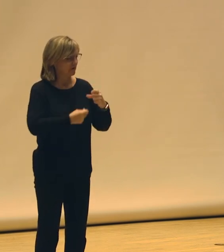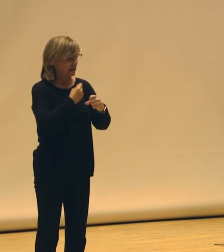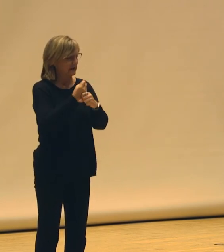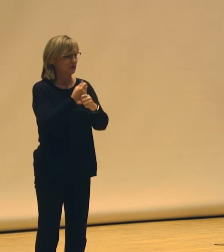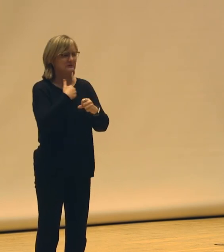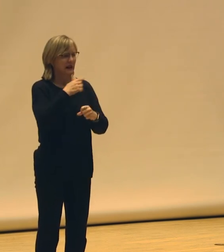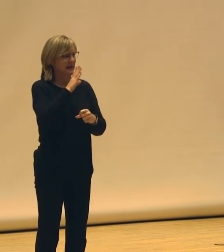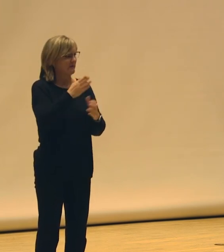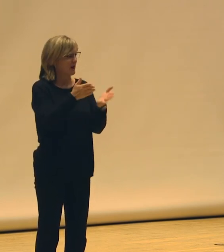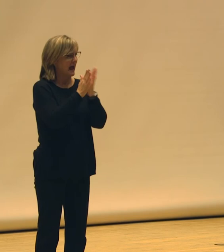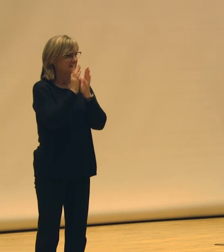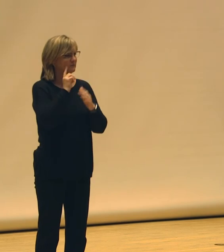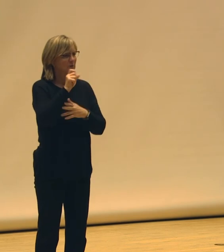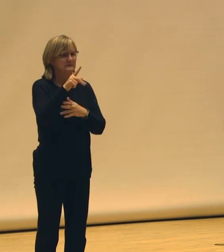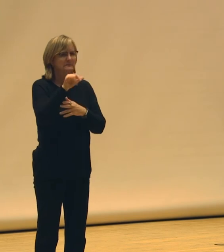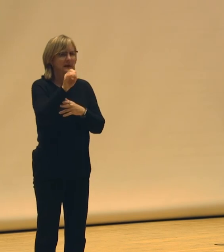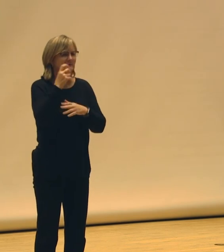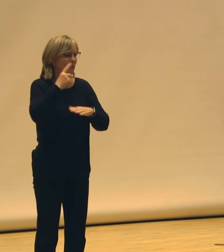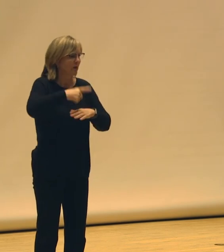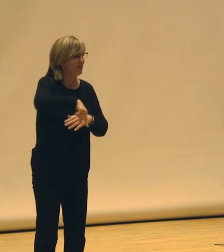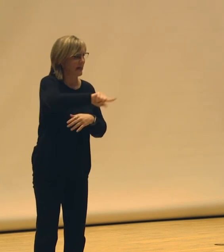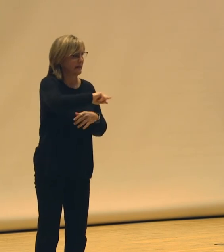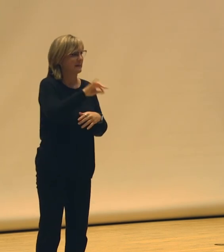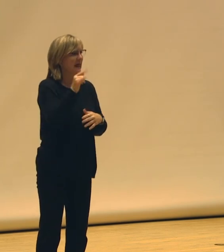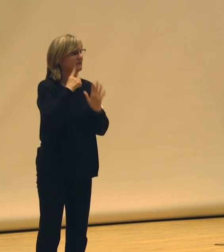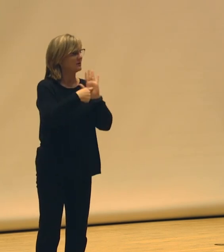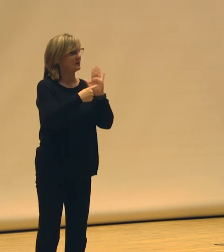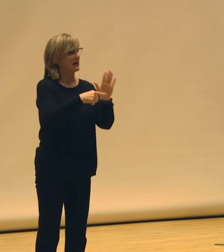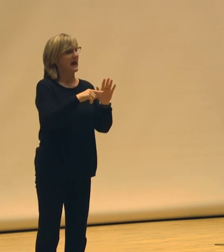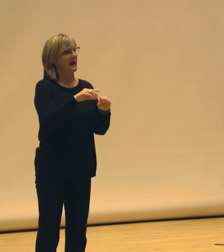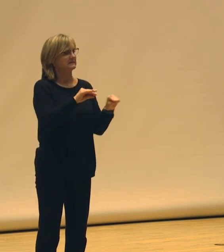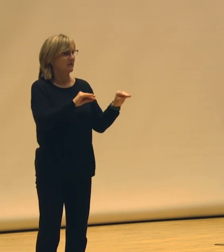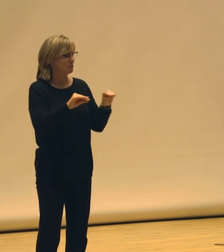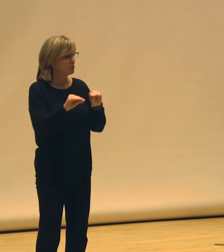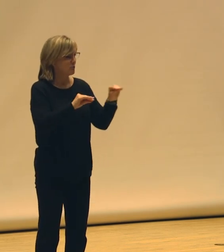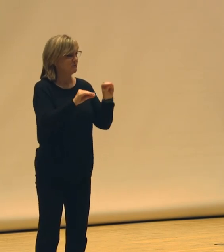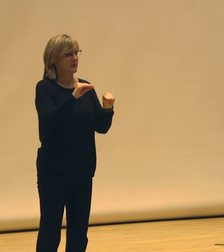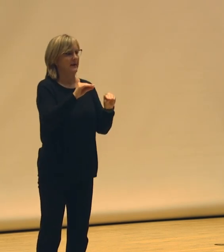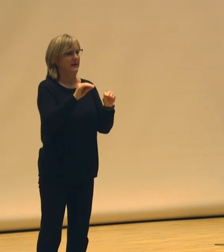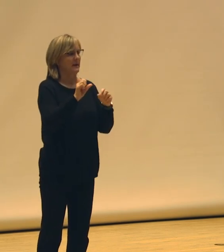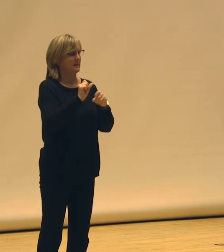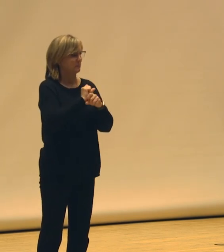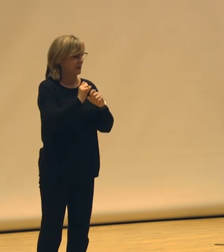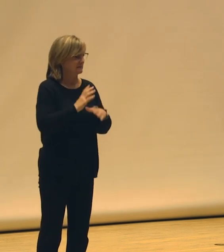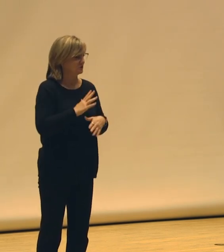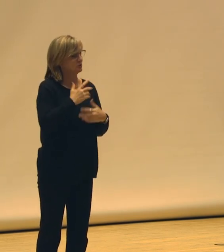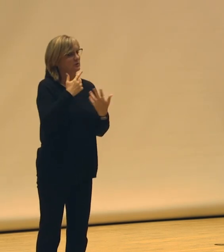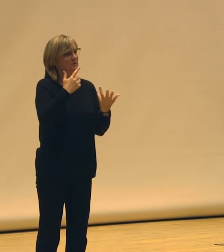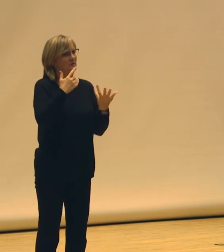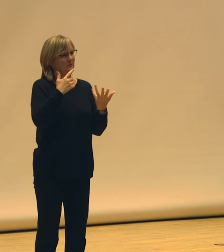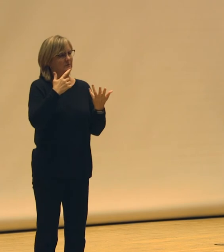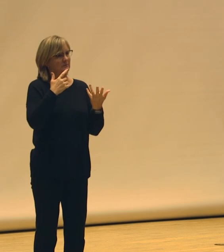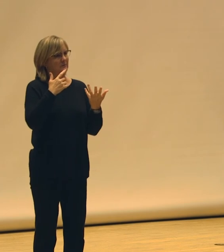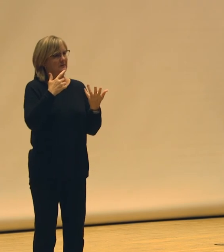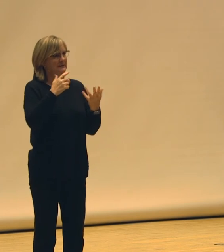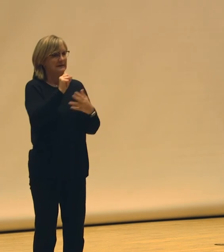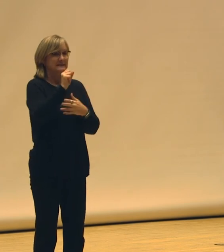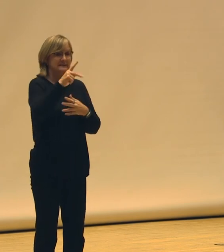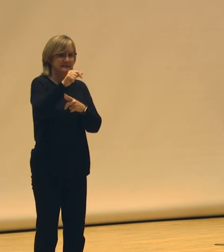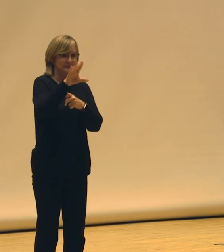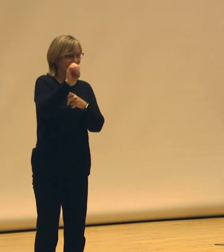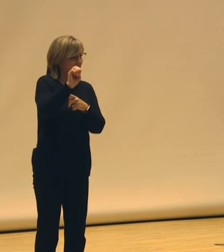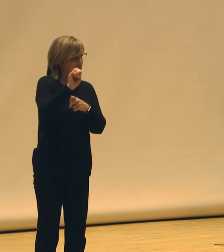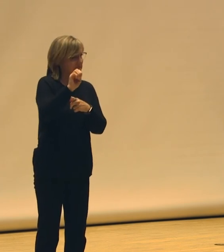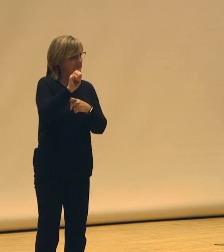didn't ask for space from them. For example, as a movement practitioner, there's lots of ways, different disciplines, we need different things, but like space is a